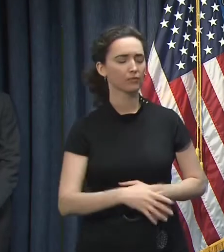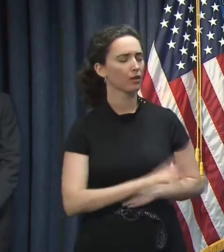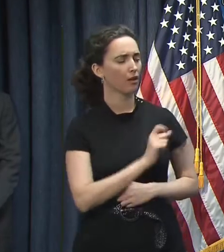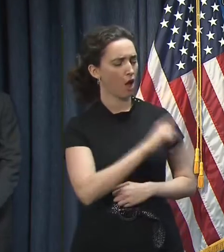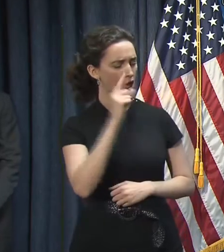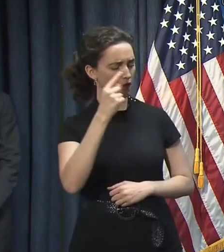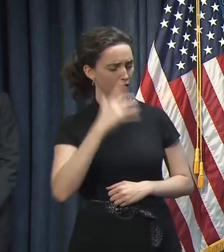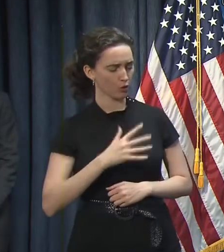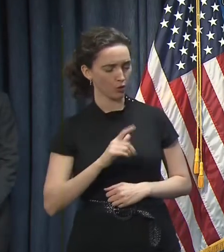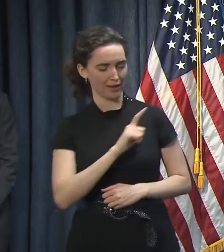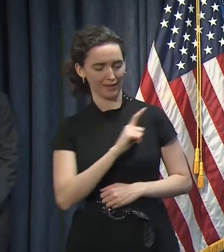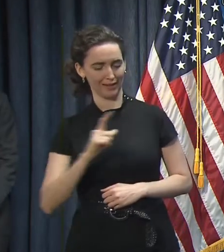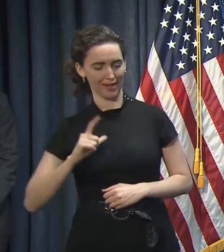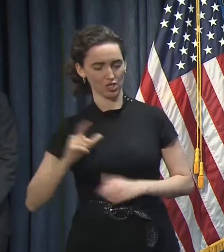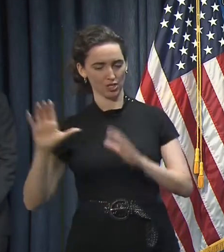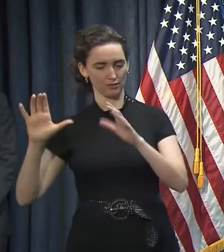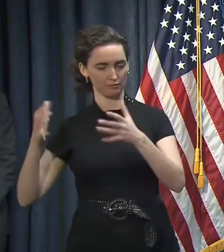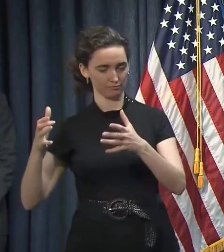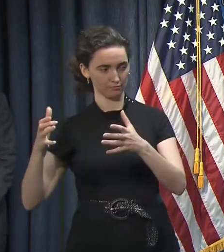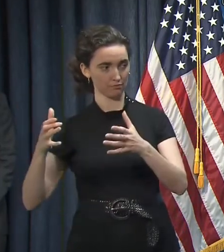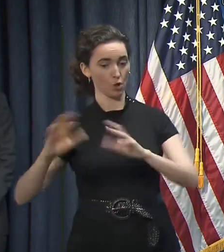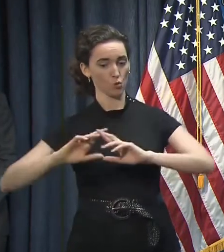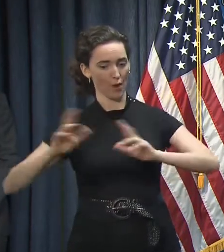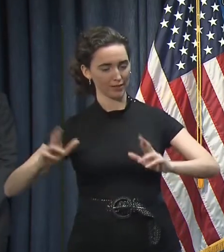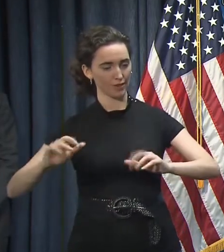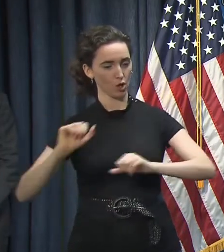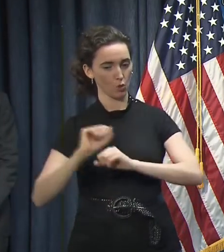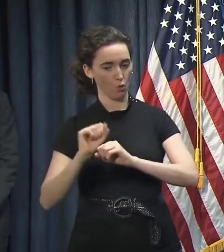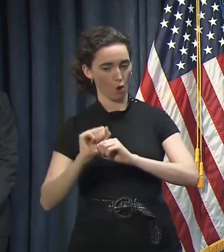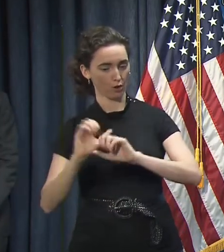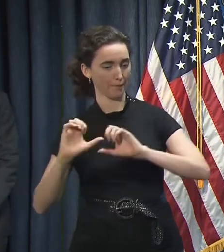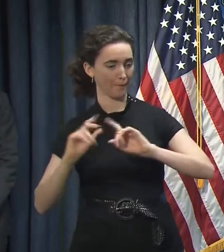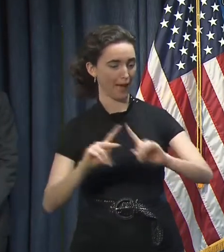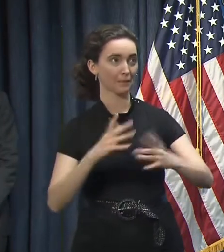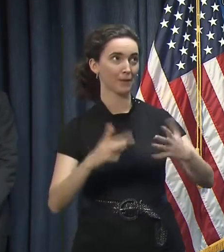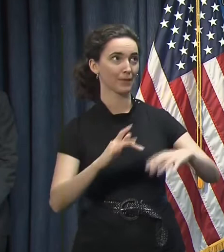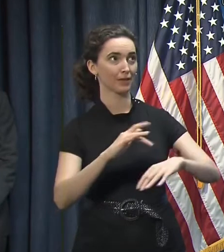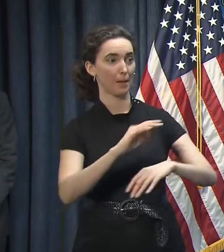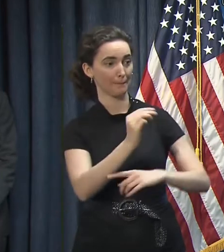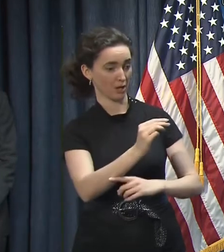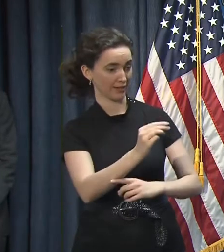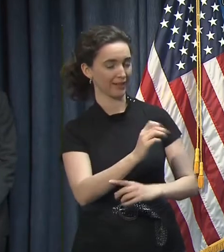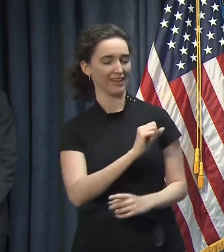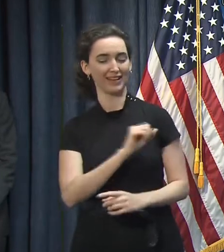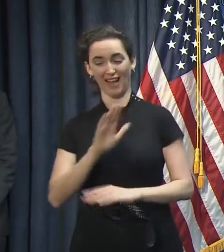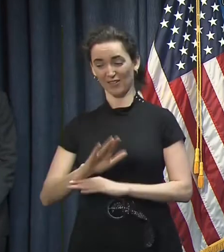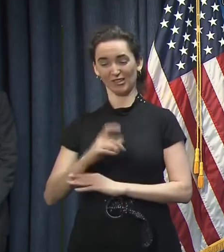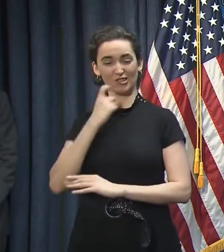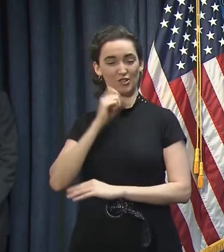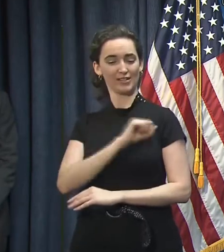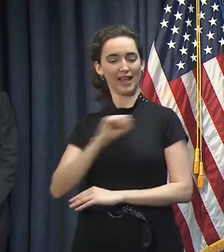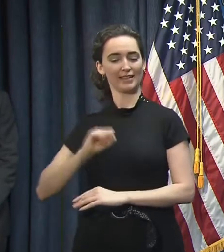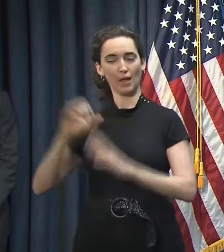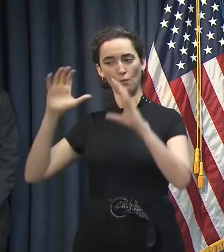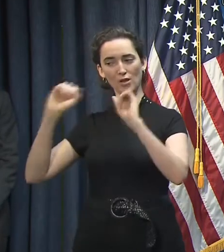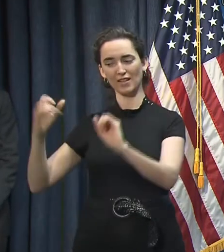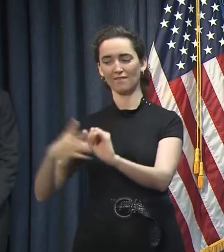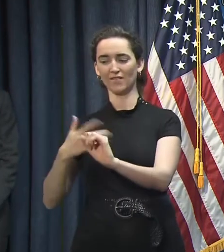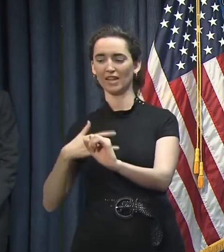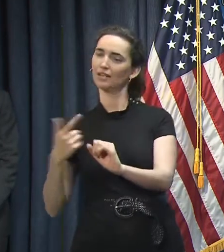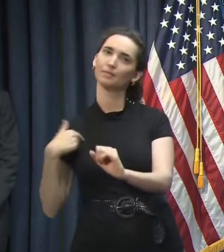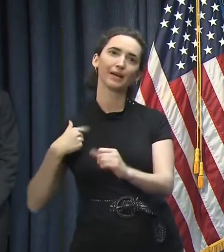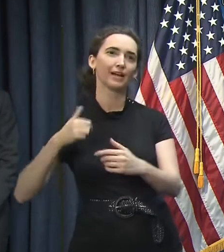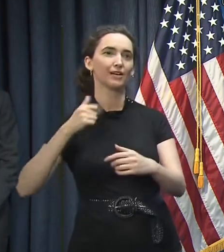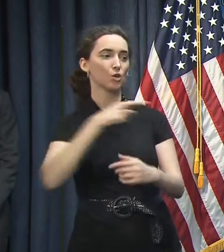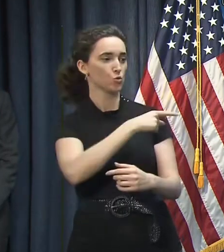as the legislature prepares to resume its work, maybe as early as Monday, the Senate President told me this afternoon that he didn't feel you'd been forthcoming